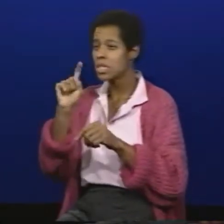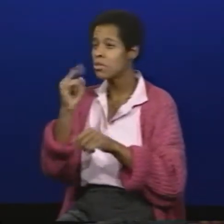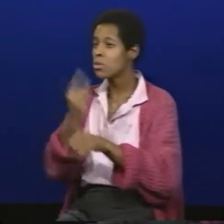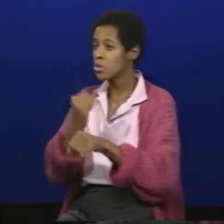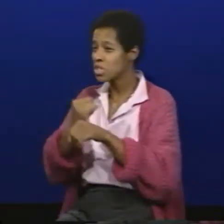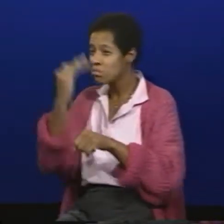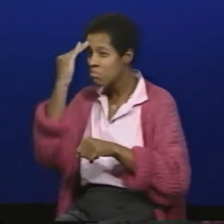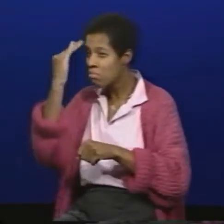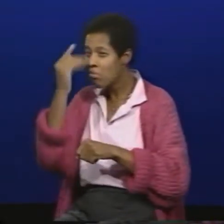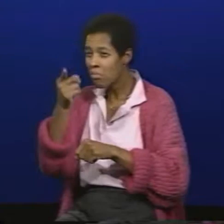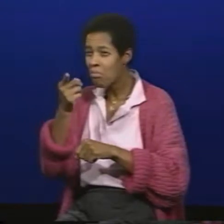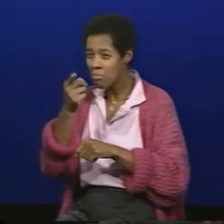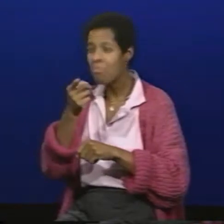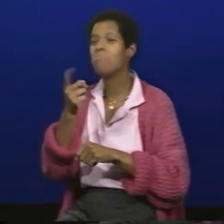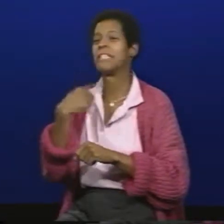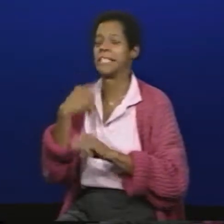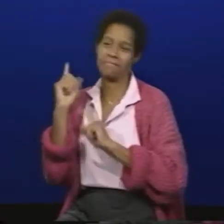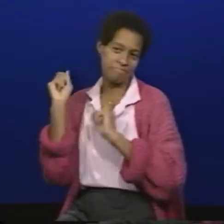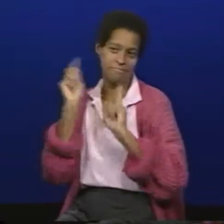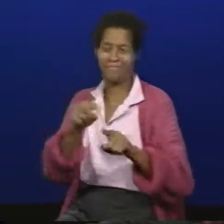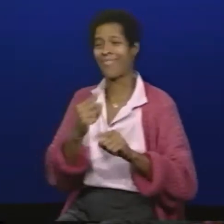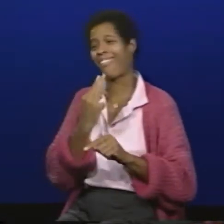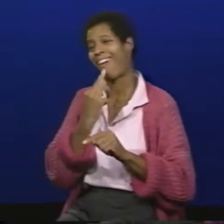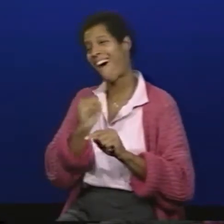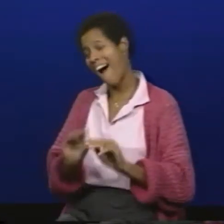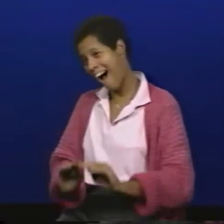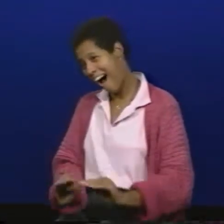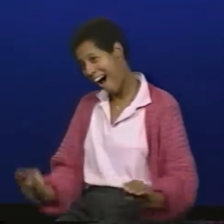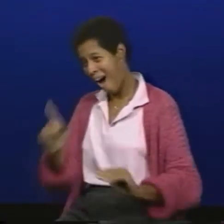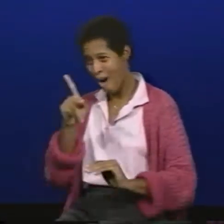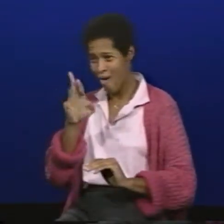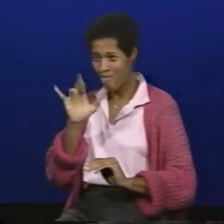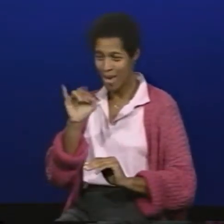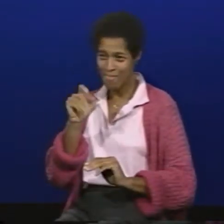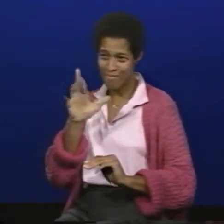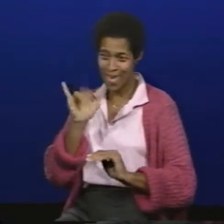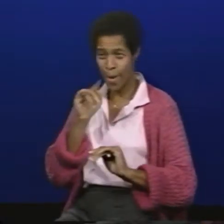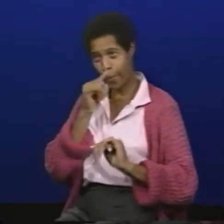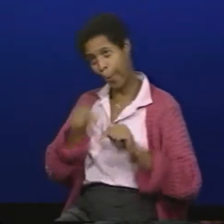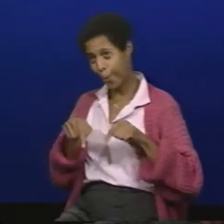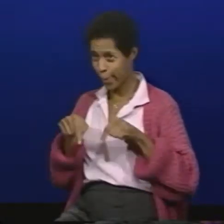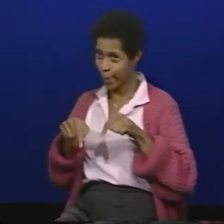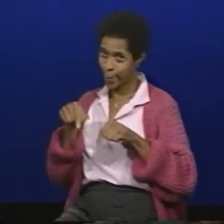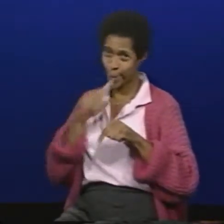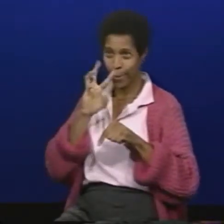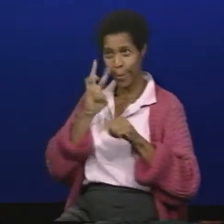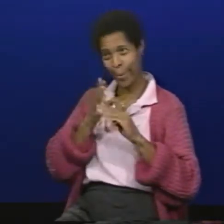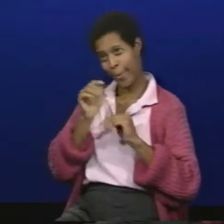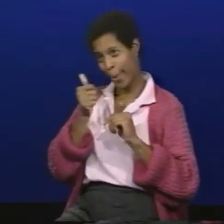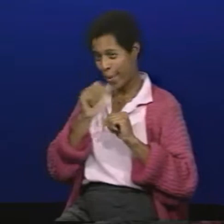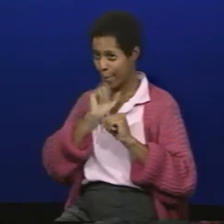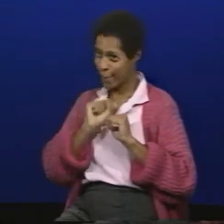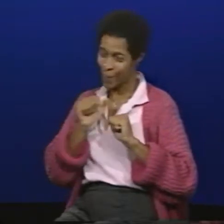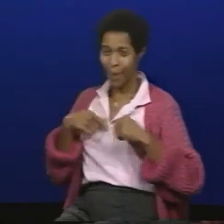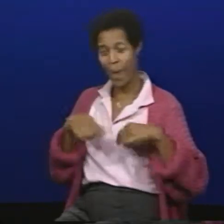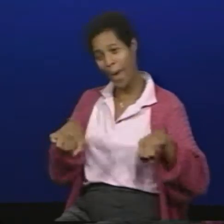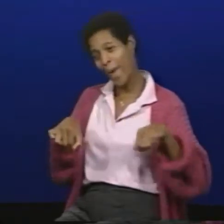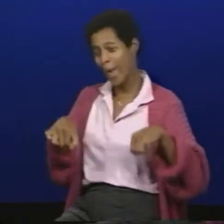resume out and finally I got a job at the Florida School for the Deaf well a job was with all these adorable